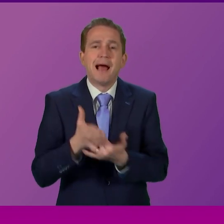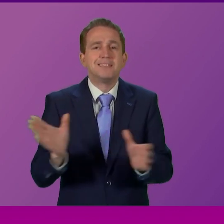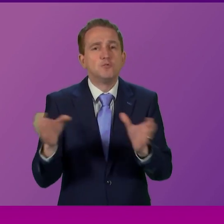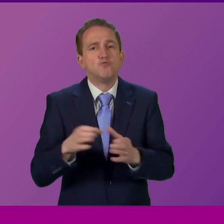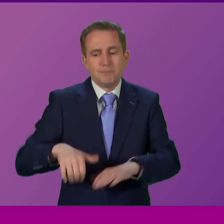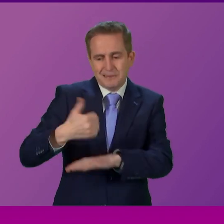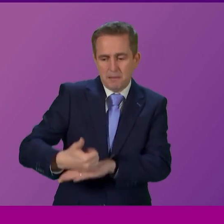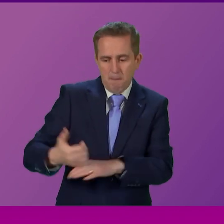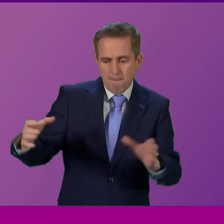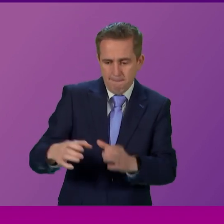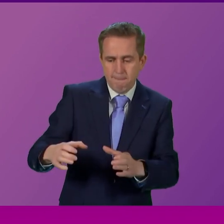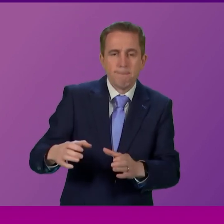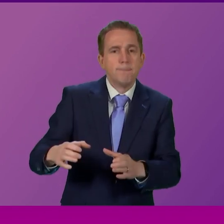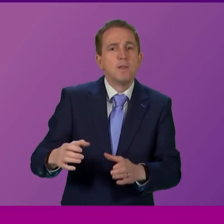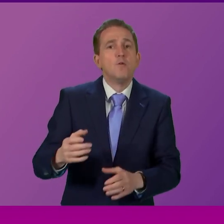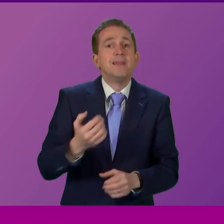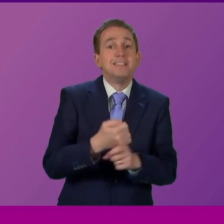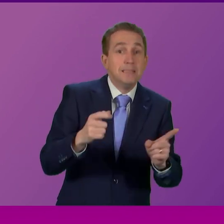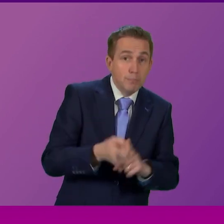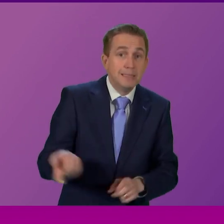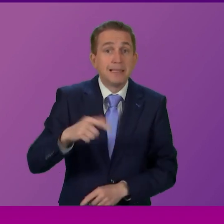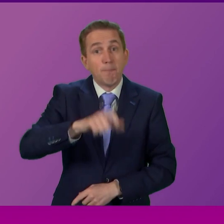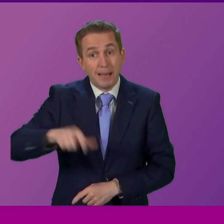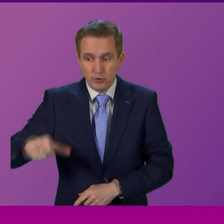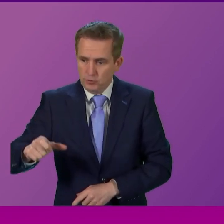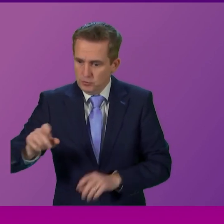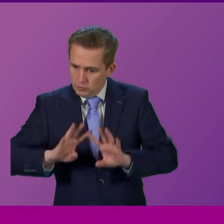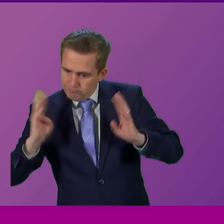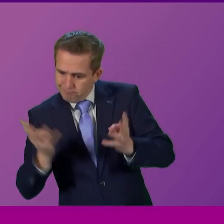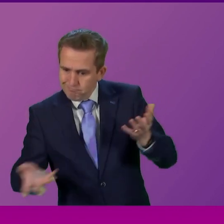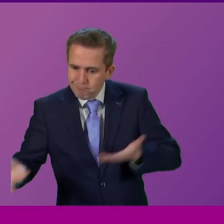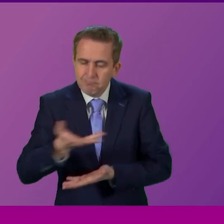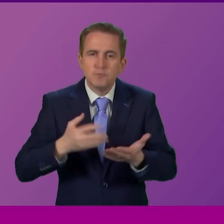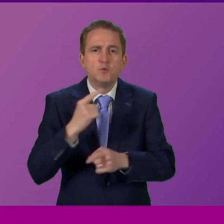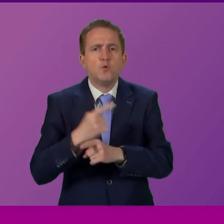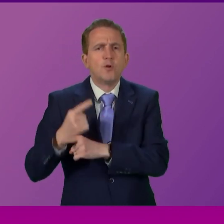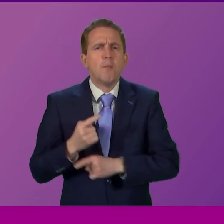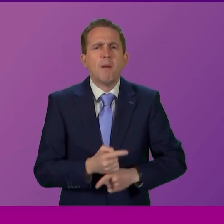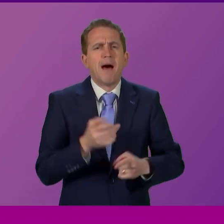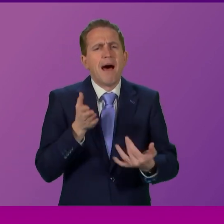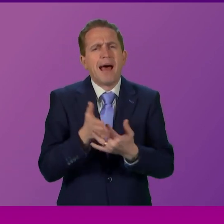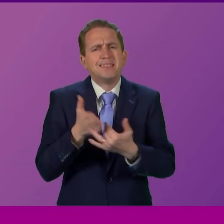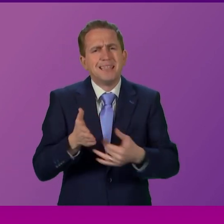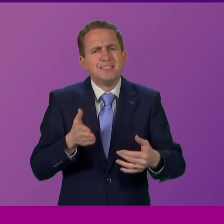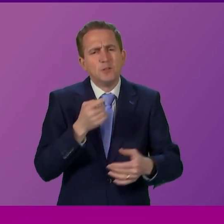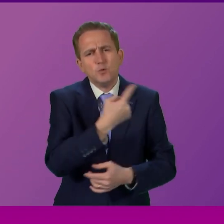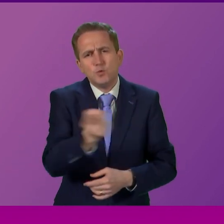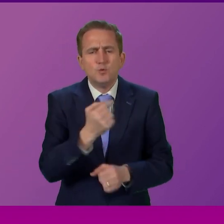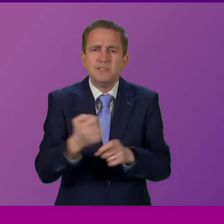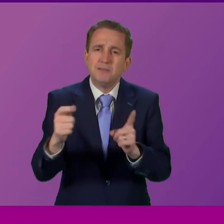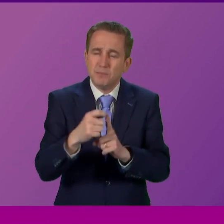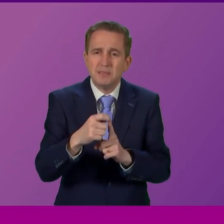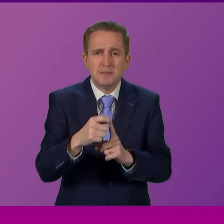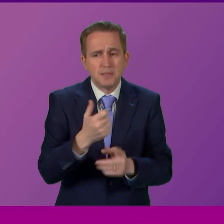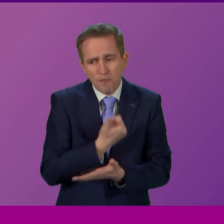have GPs on it but also a patient representative to unblock any of those GP access issues that currently exist and I'm in regular